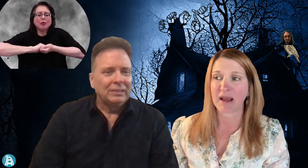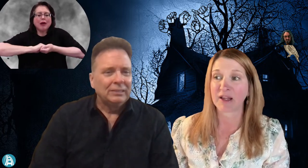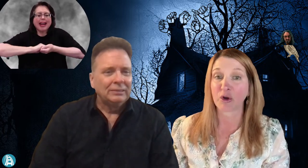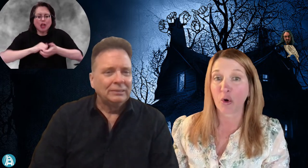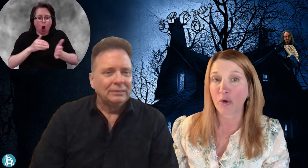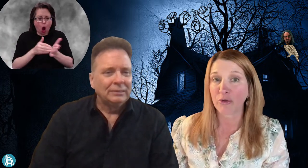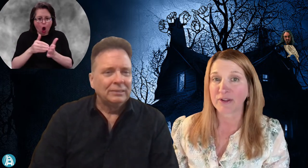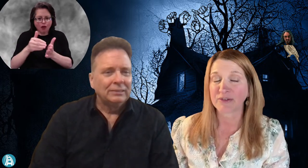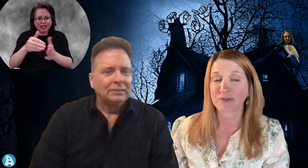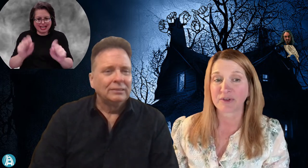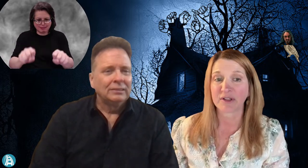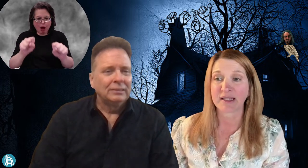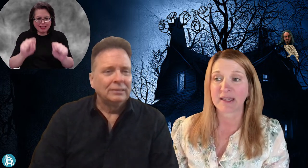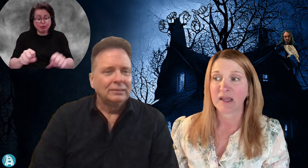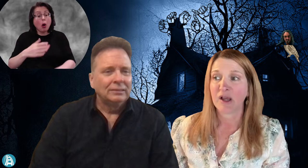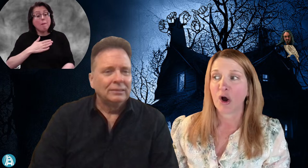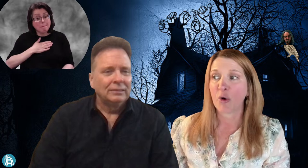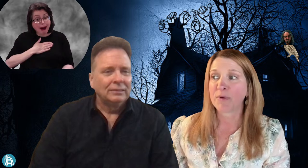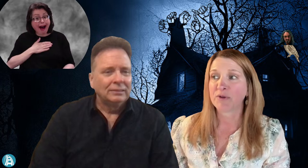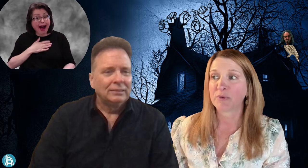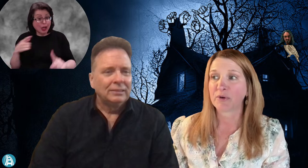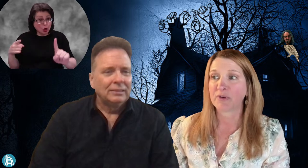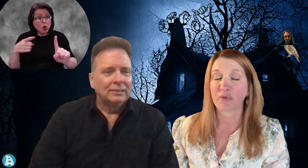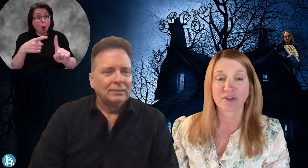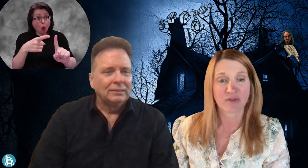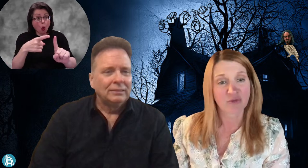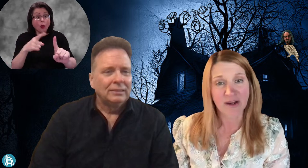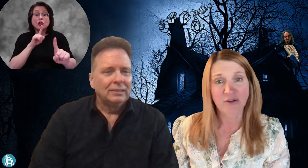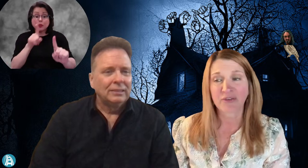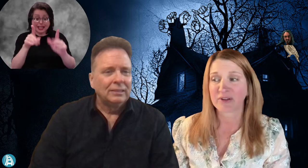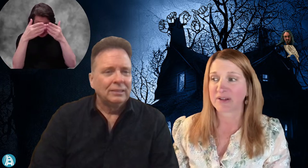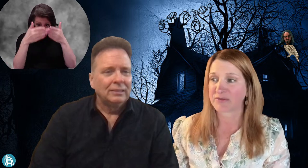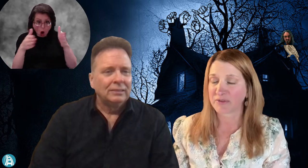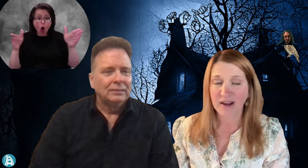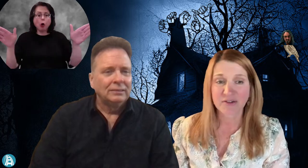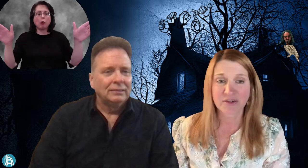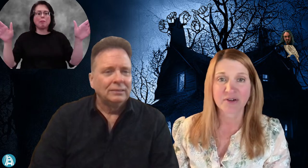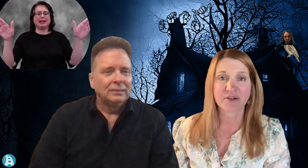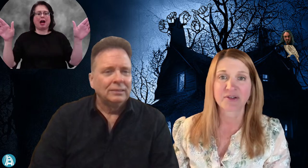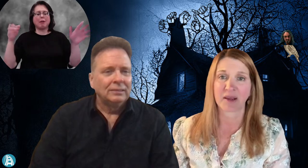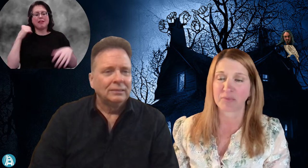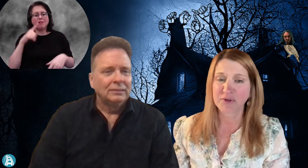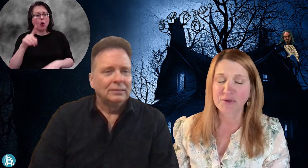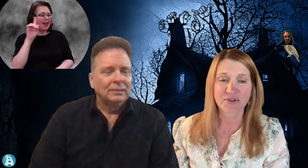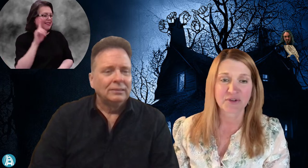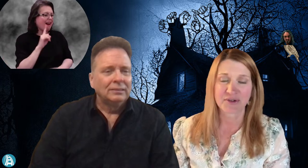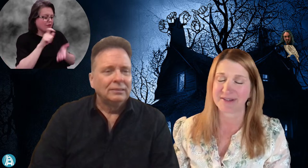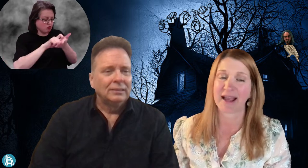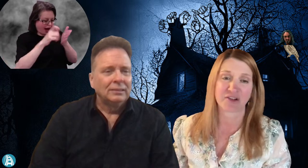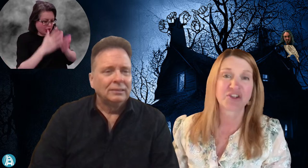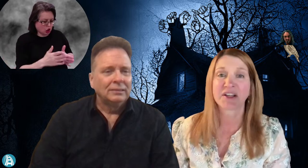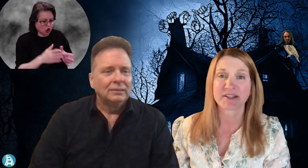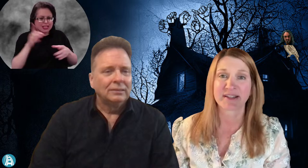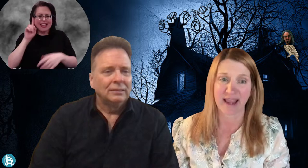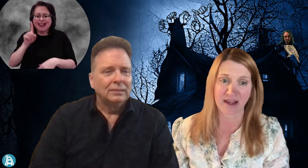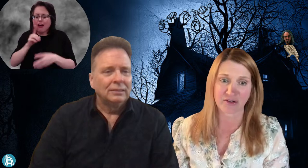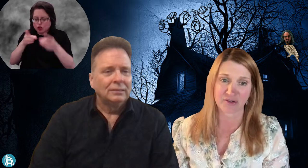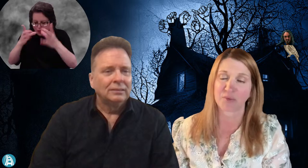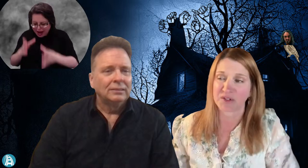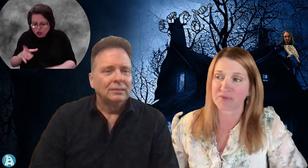my goal is to really open doors for deaf writers and deaf directors and producers, not just the actors, which